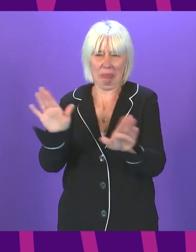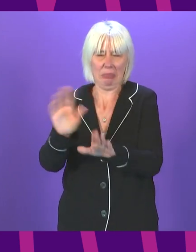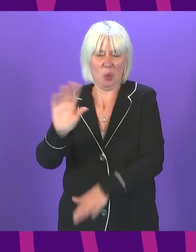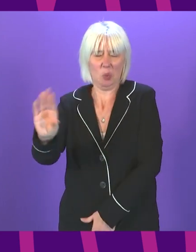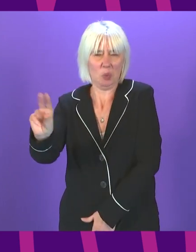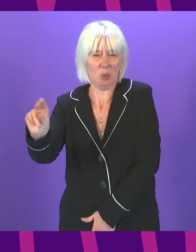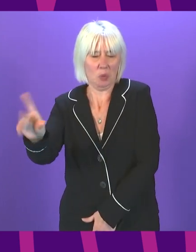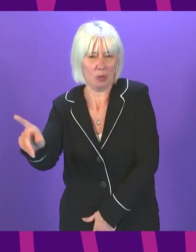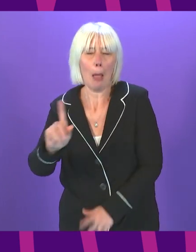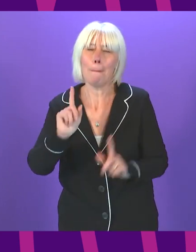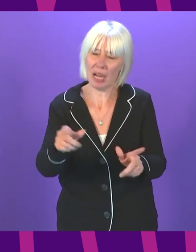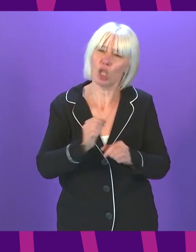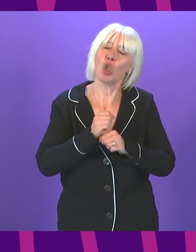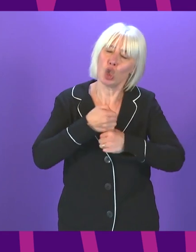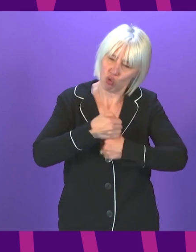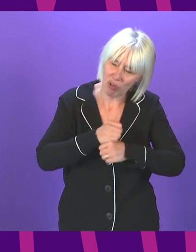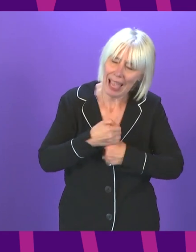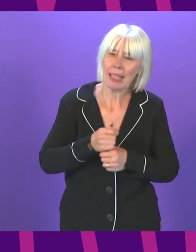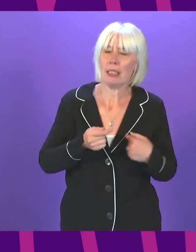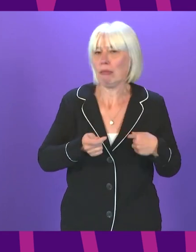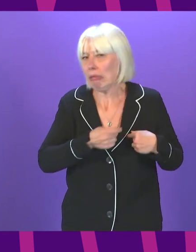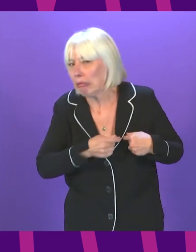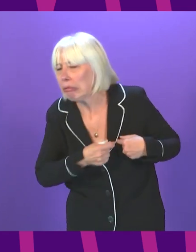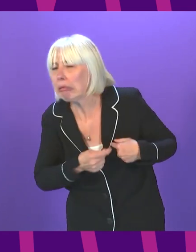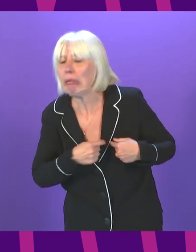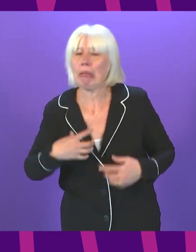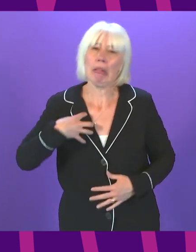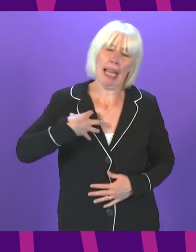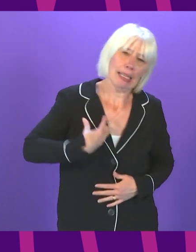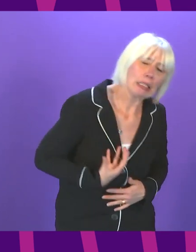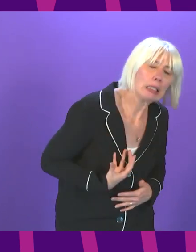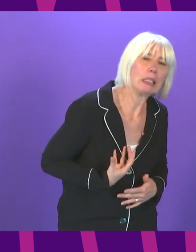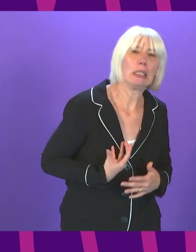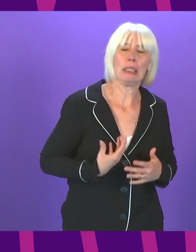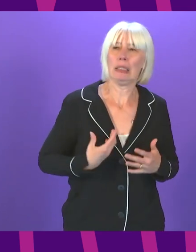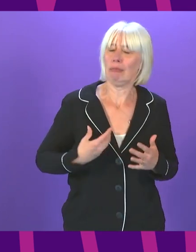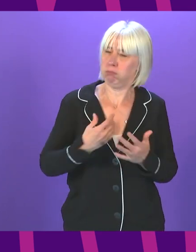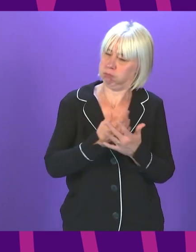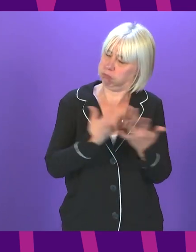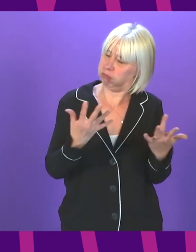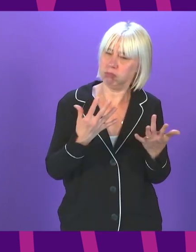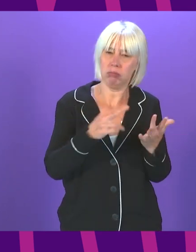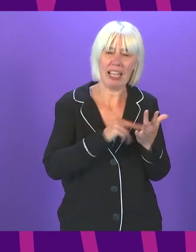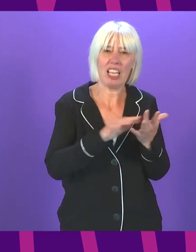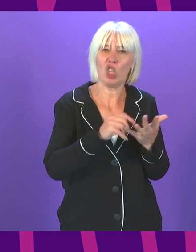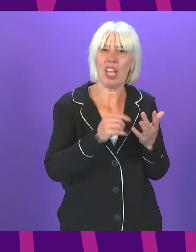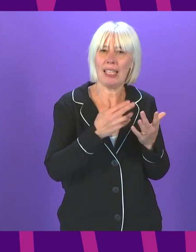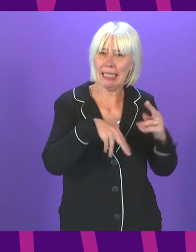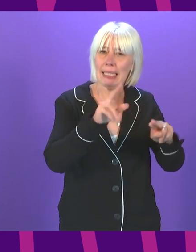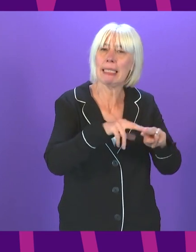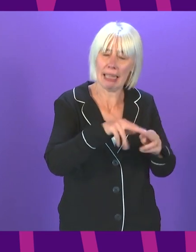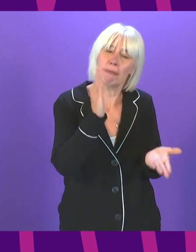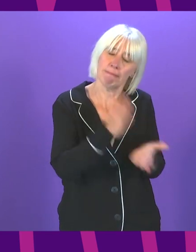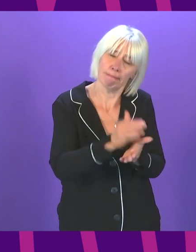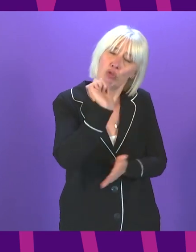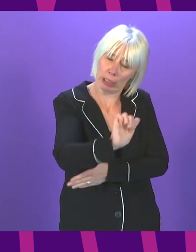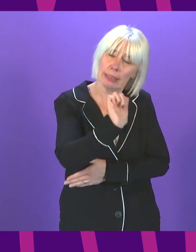point about the stress and the anxiety and the exhaustion of many members of the NHS workforce though is very